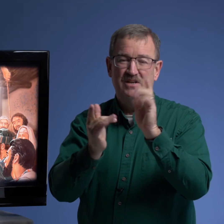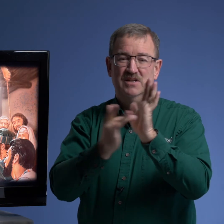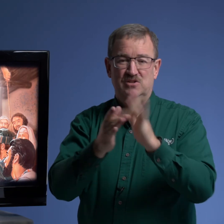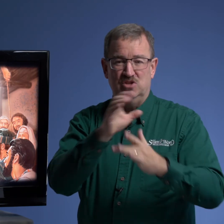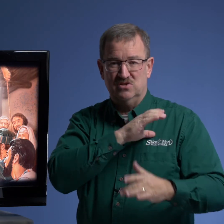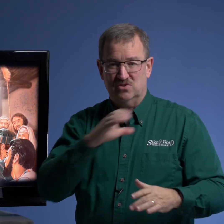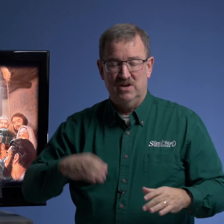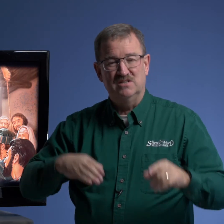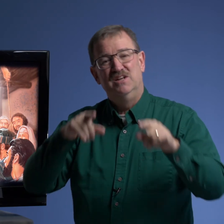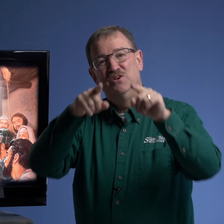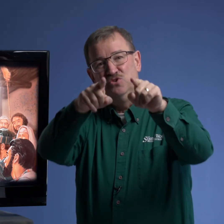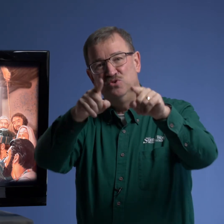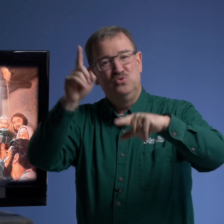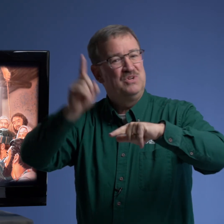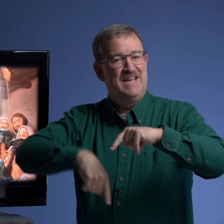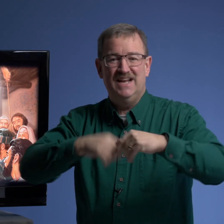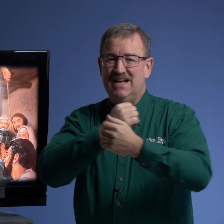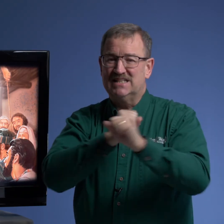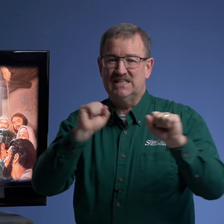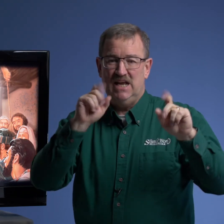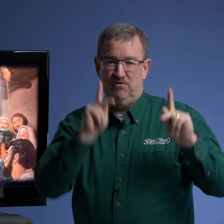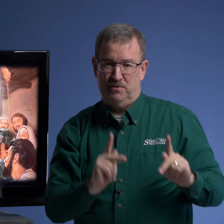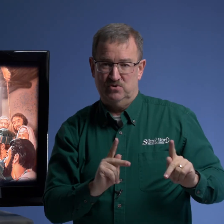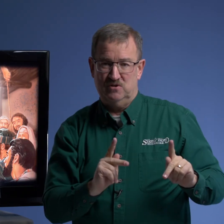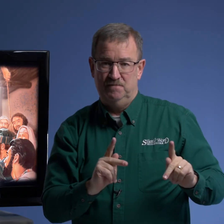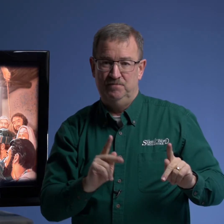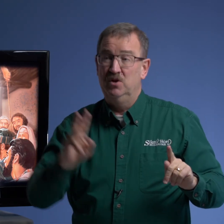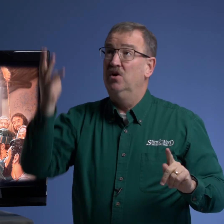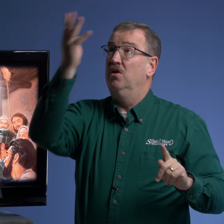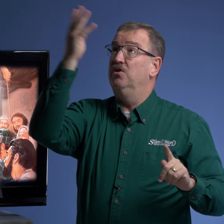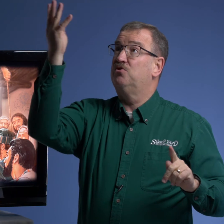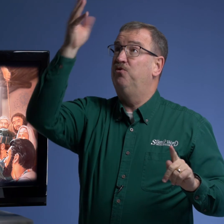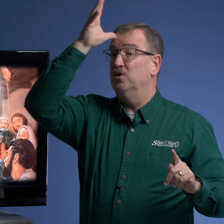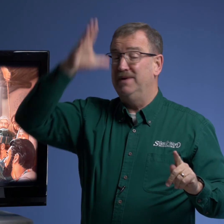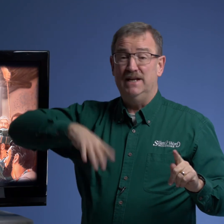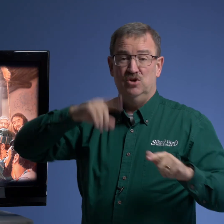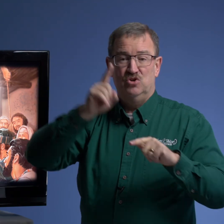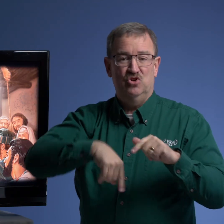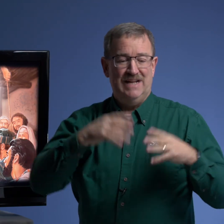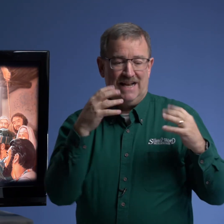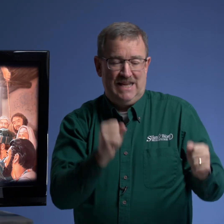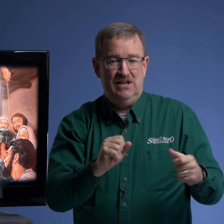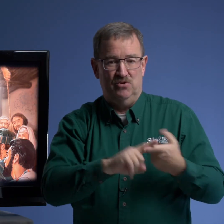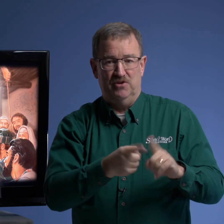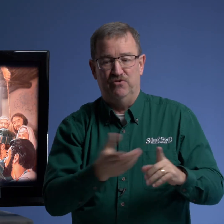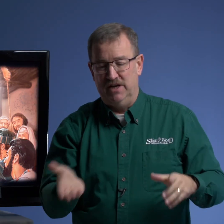jesus christ you cannot save a person those four men could not heal their friend